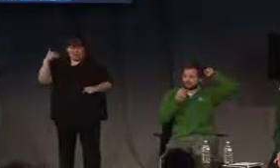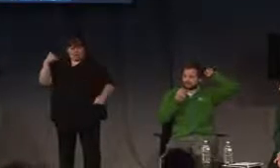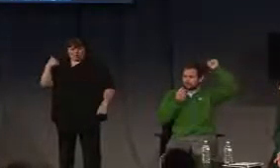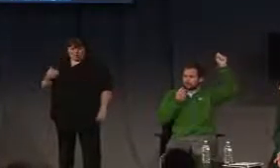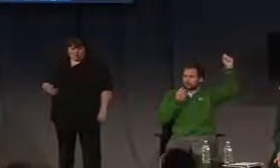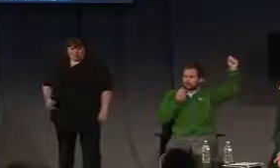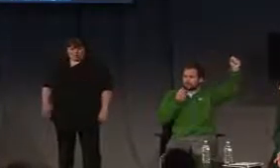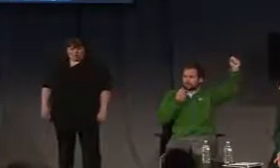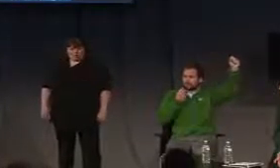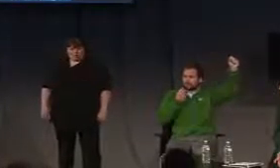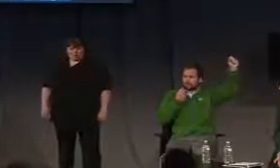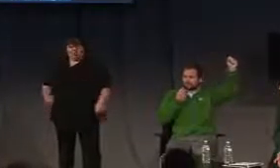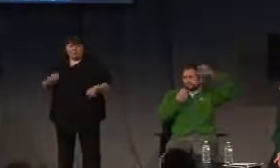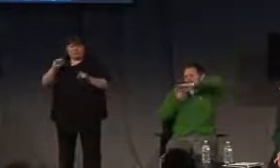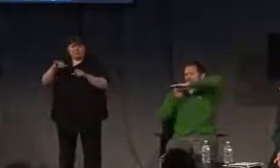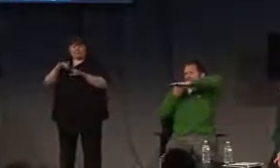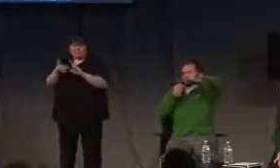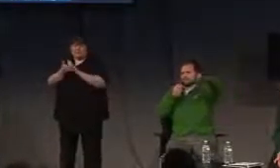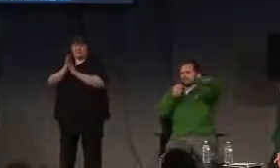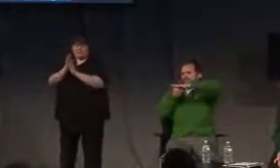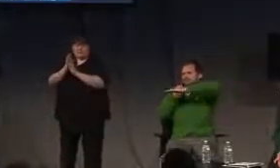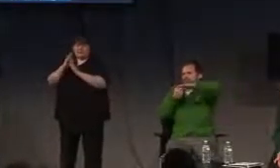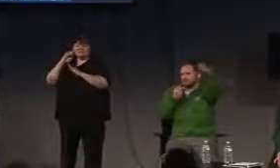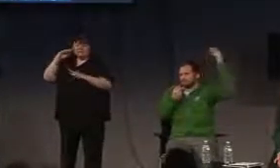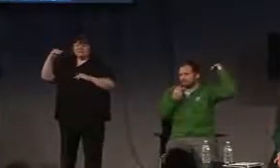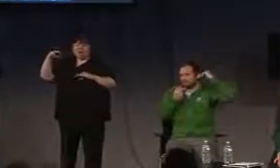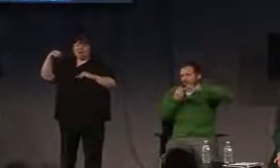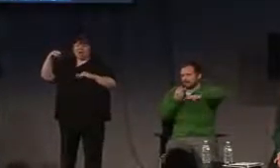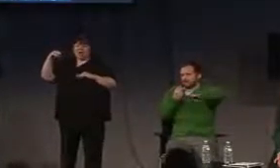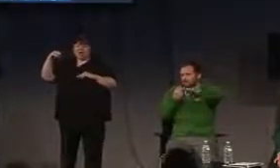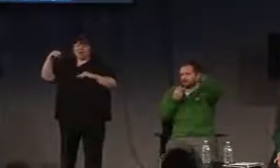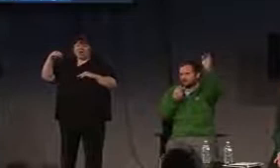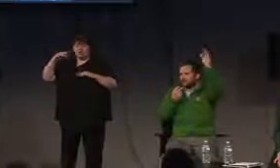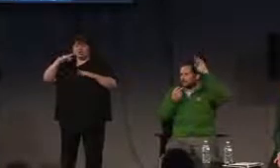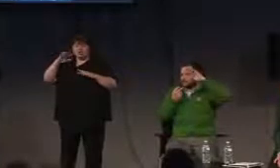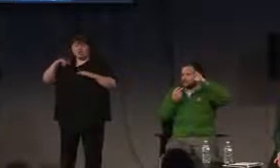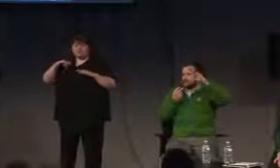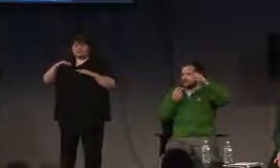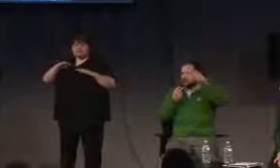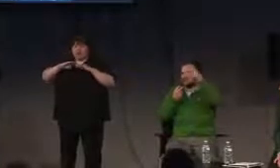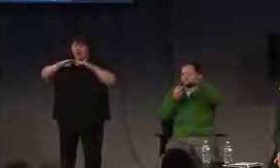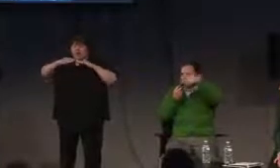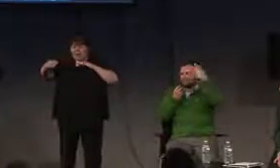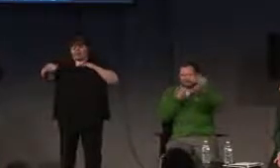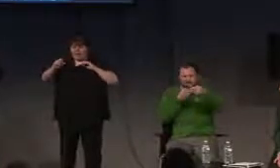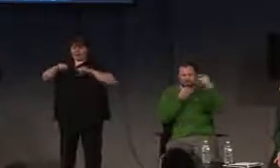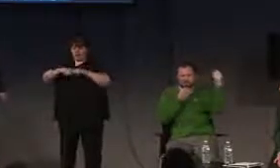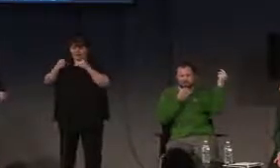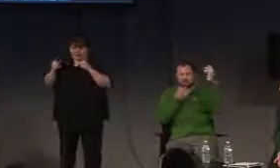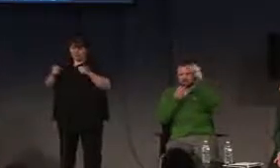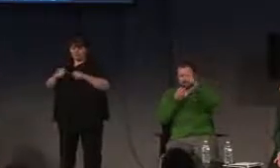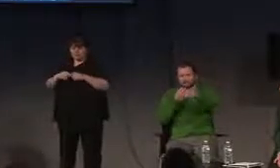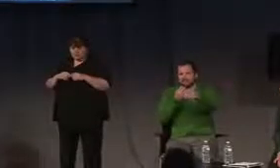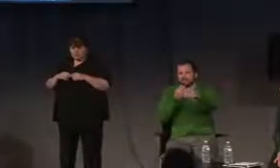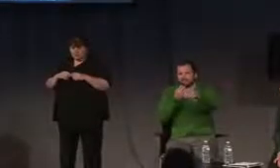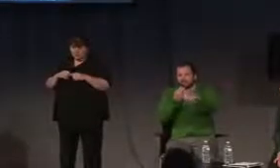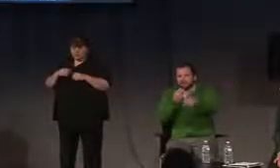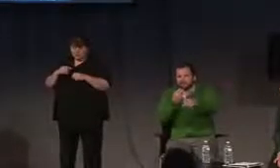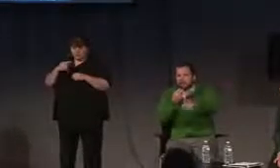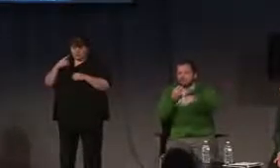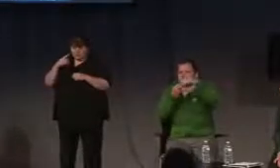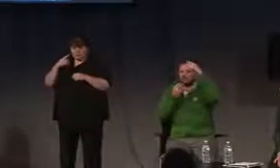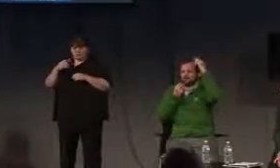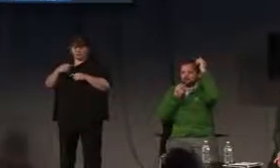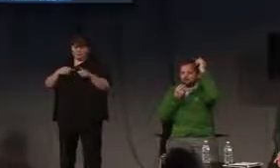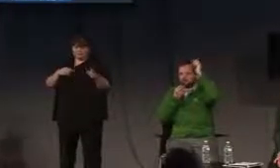we turn to kind of a speaker, you know, because a speaker is a membrane who vibrate, you know, because so much resonance also with Alvin, Lucier